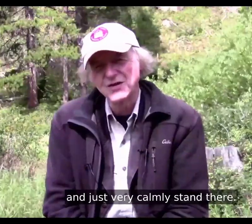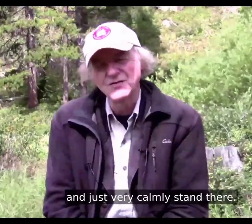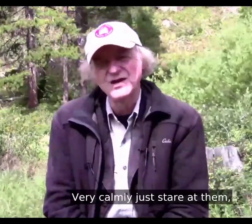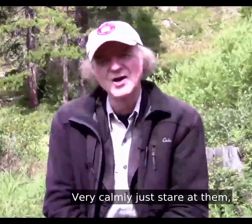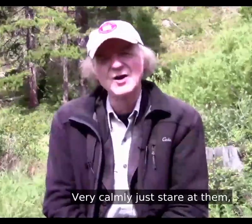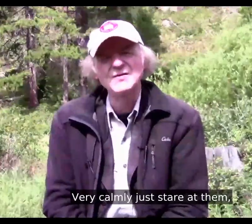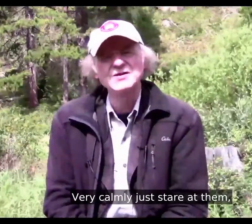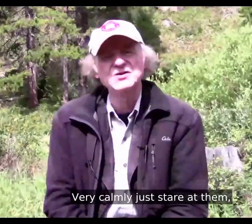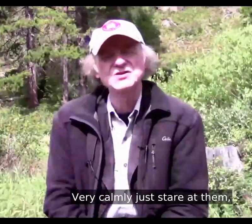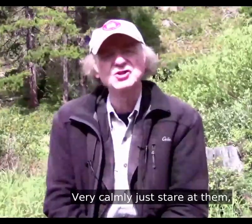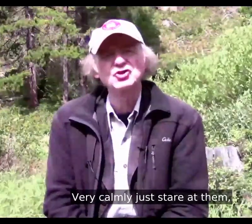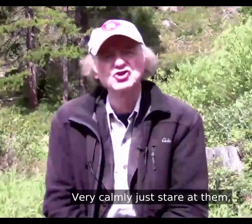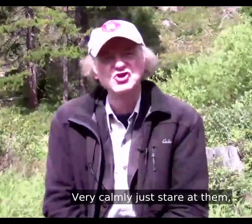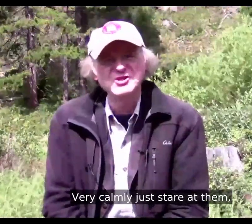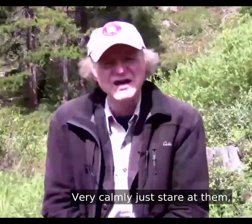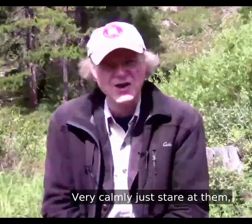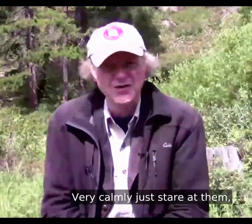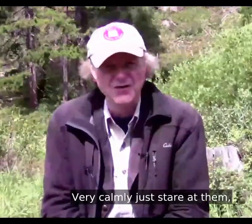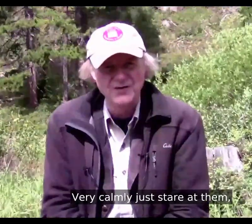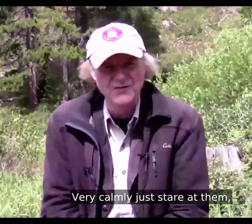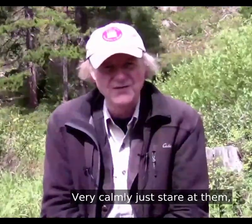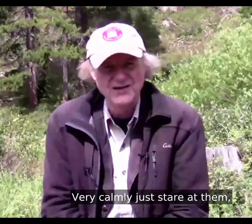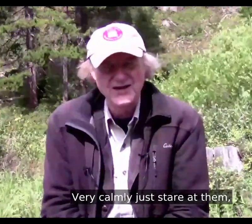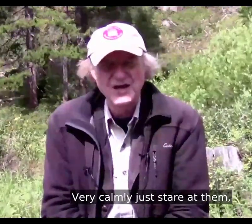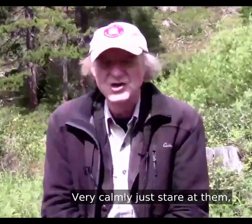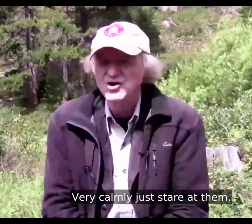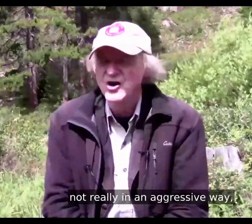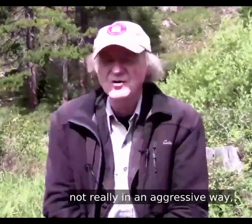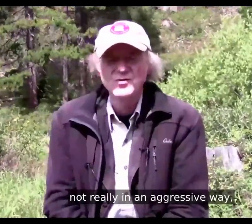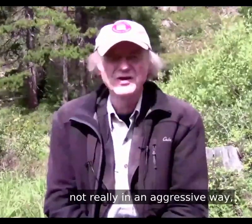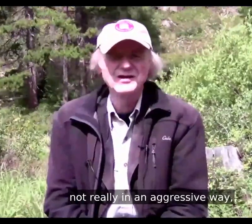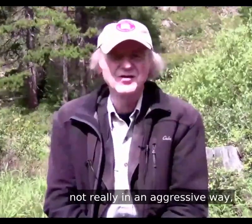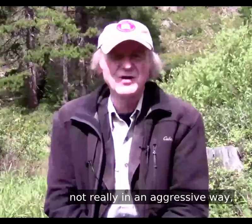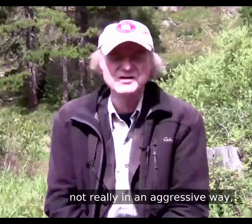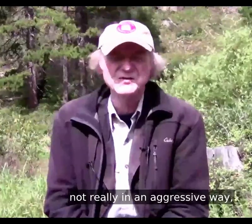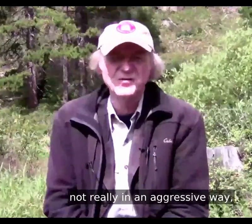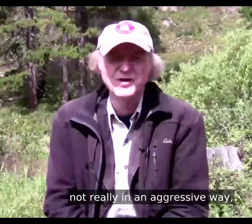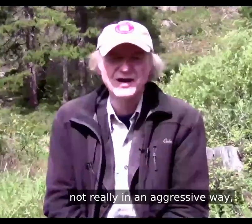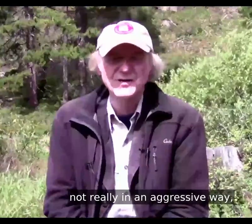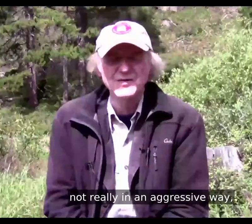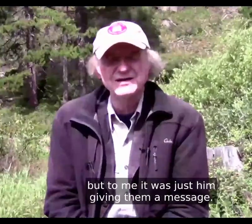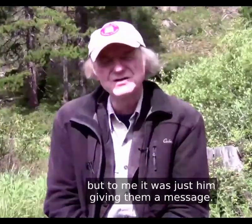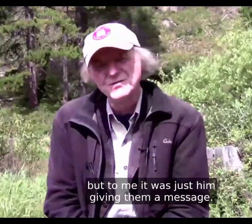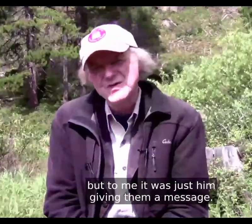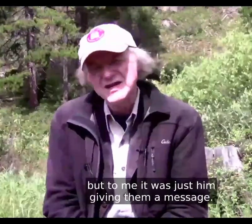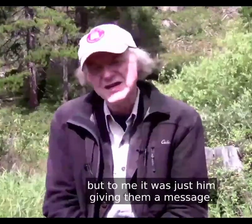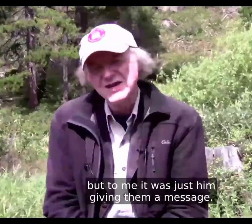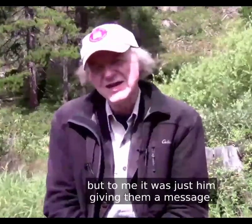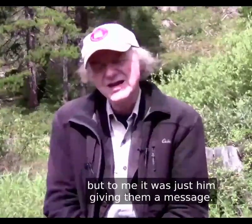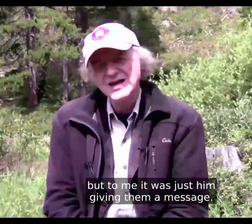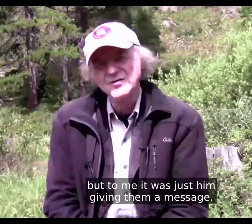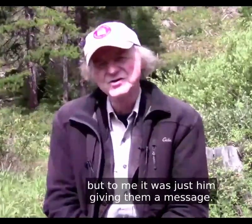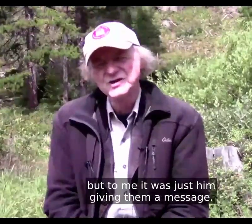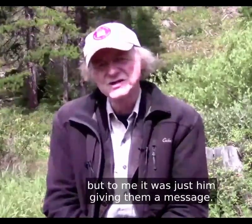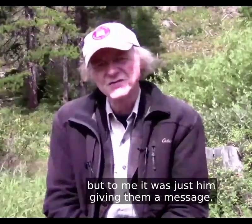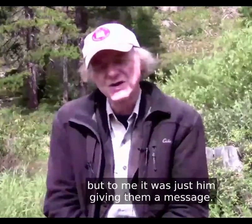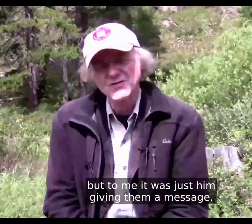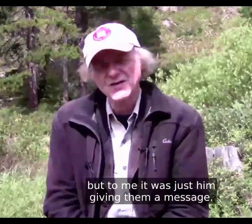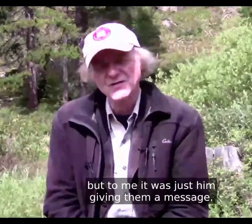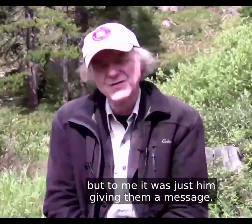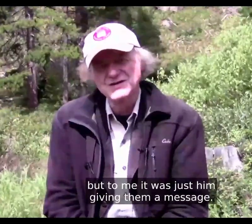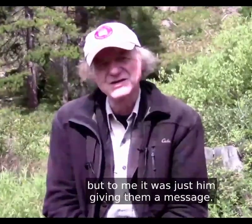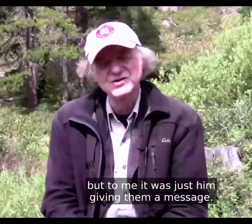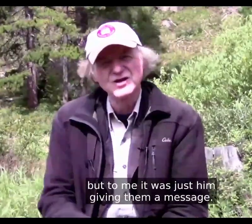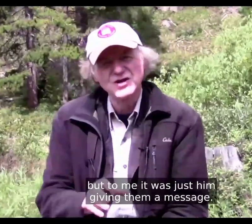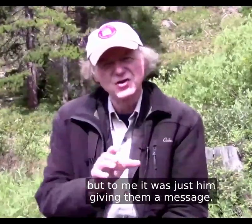stand there, very calmly just stare at them. not really in the aggressive way, but to me it was just